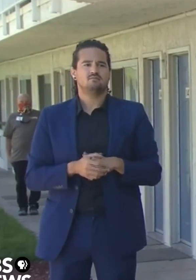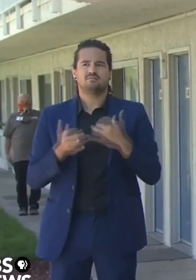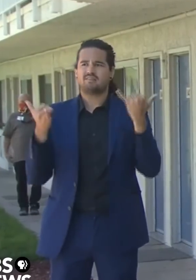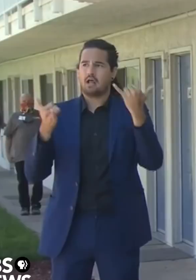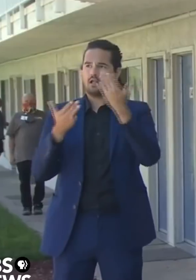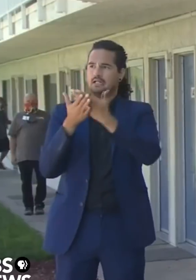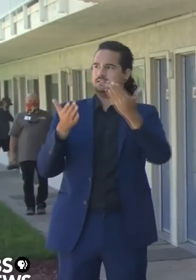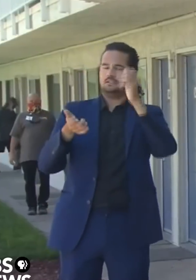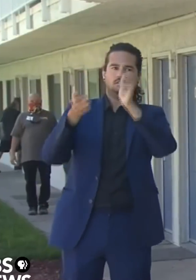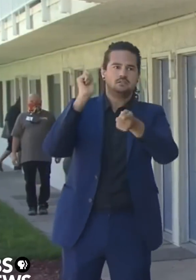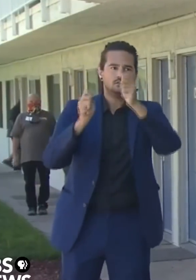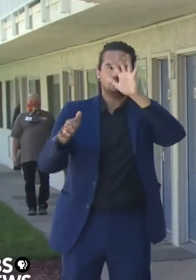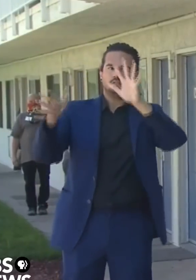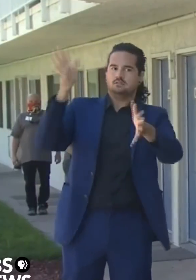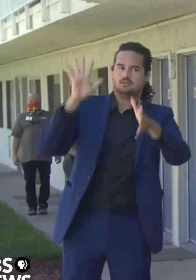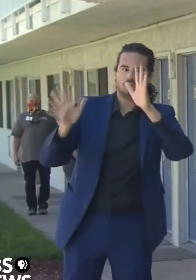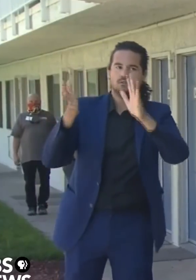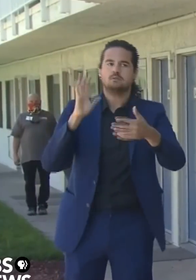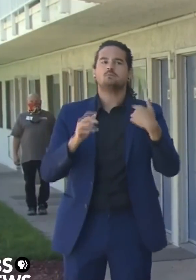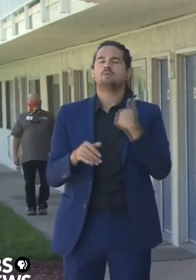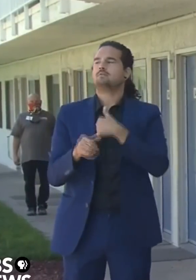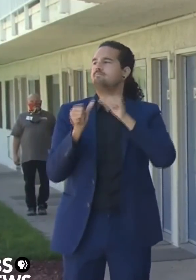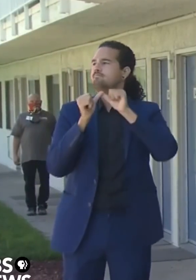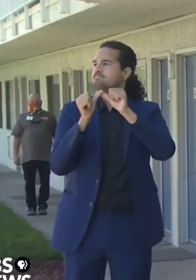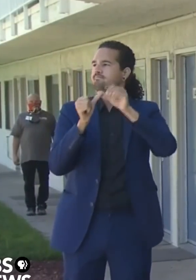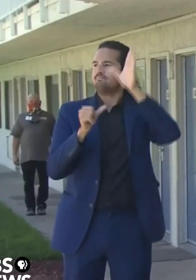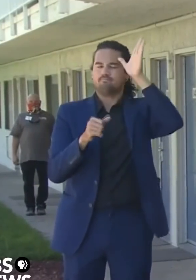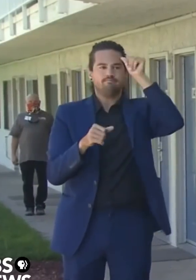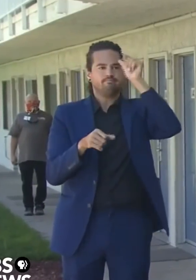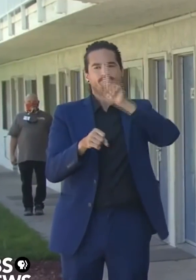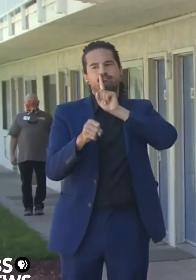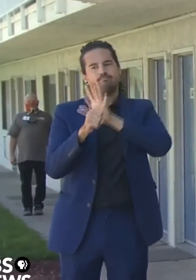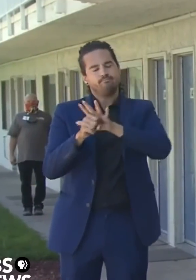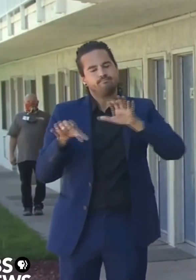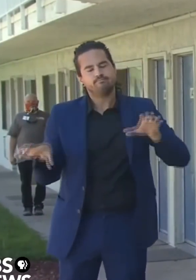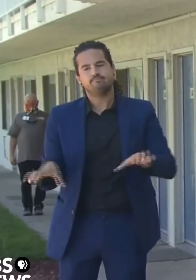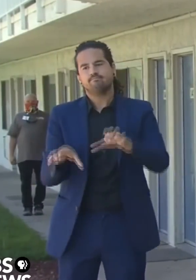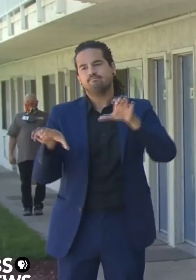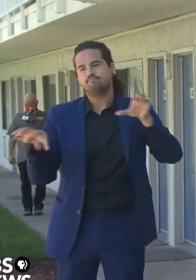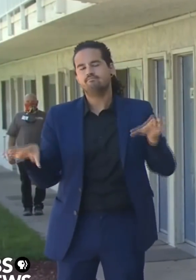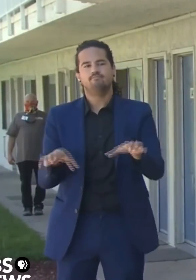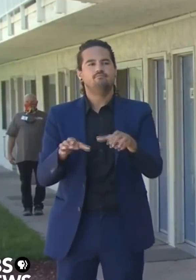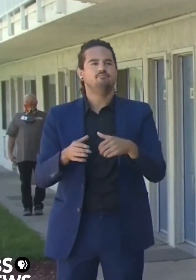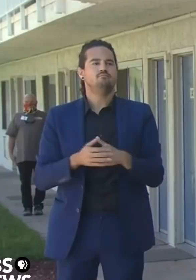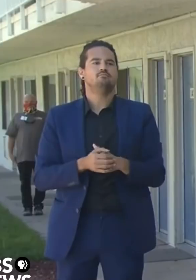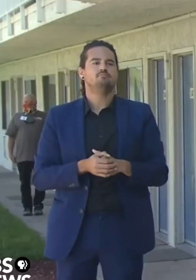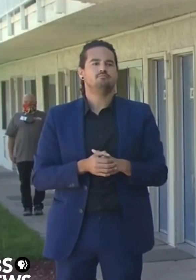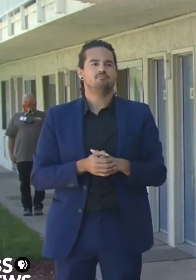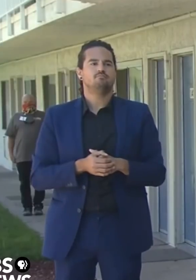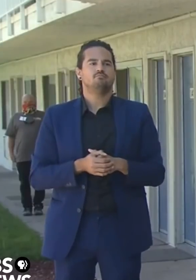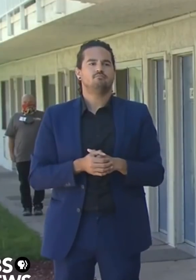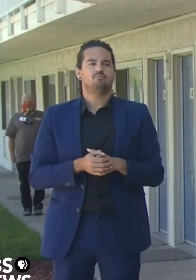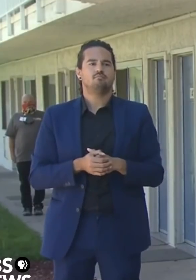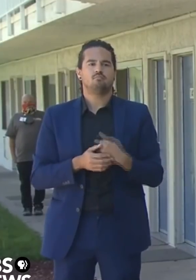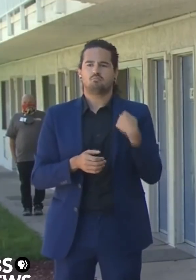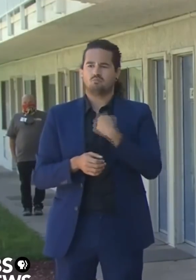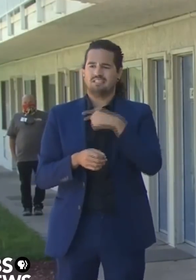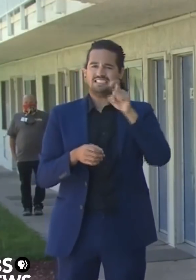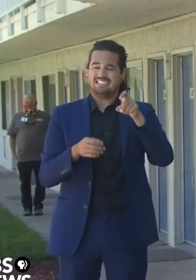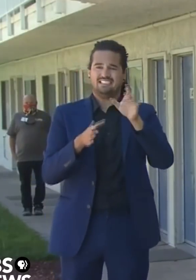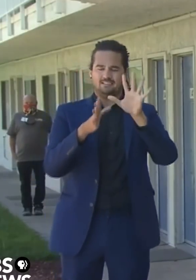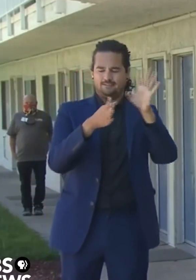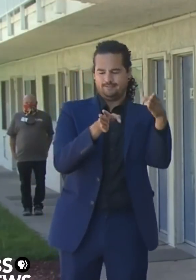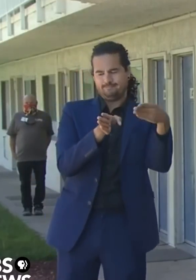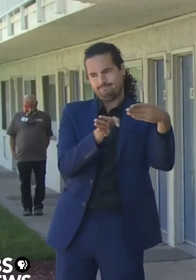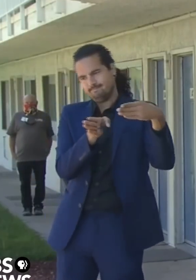to figuring out a different strategy, a new way to actually produce real results. I've long said the future is not